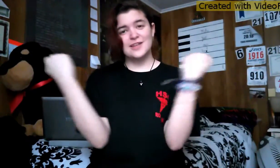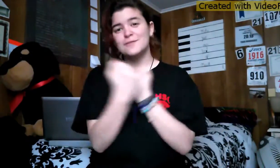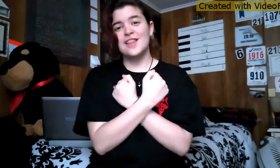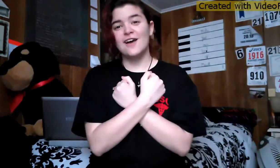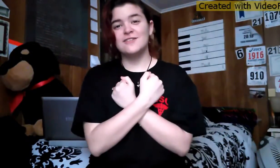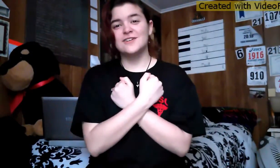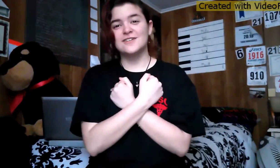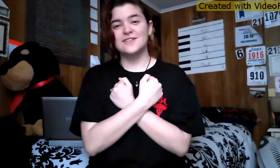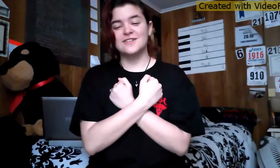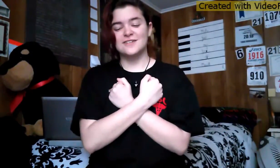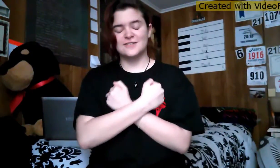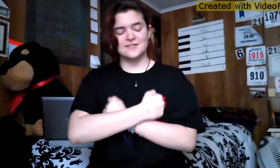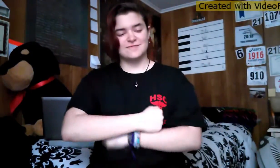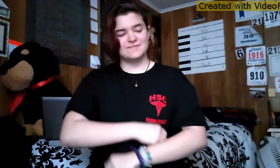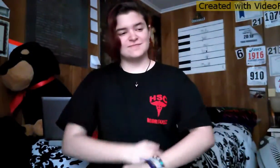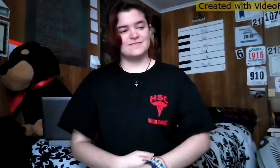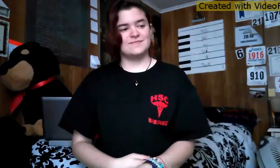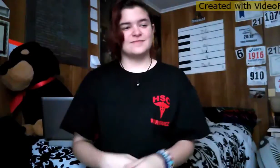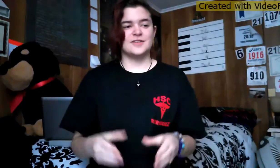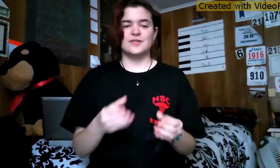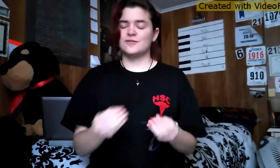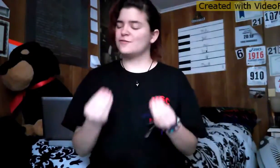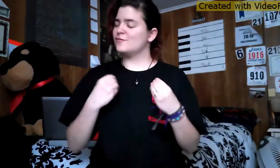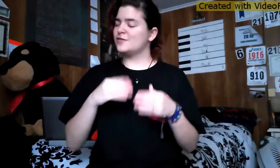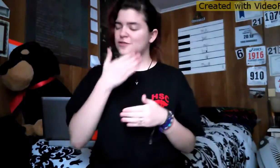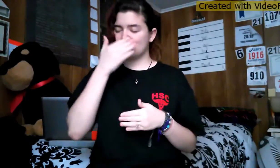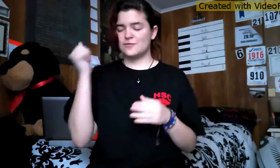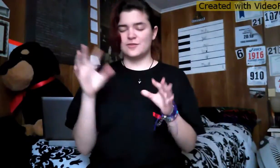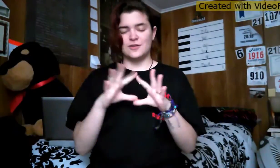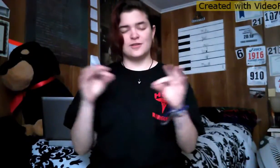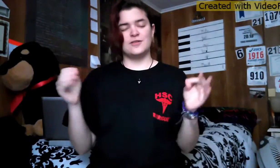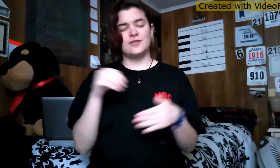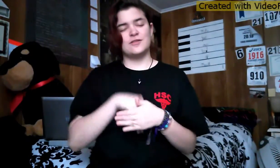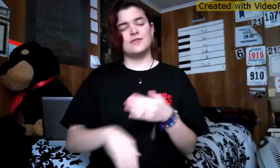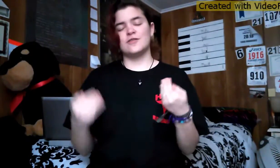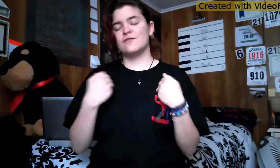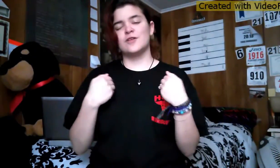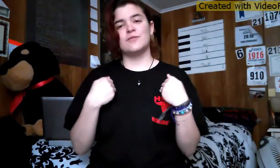loved Took the Garrett Wilson cars and stuffed animals